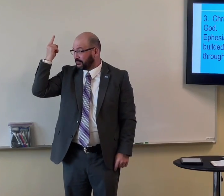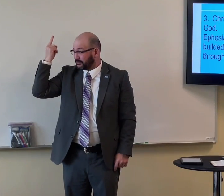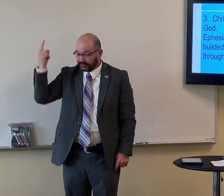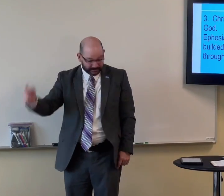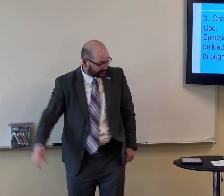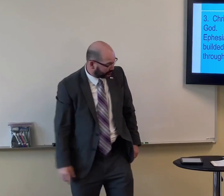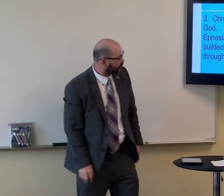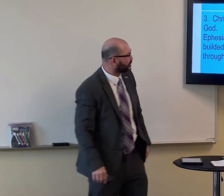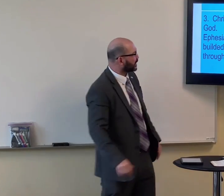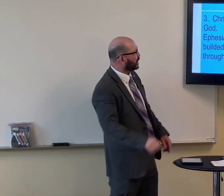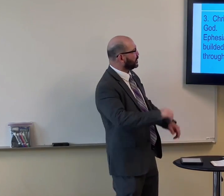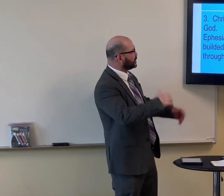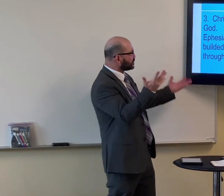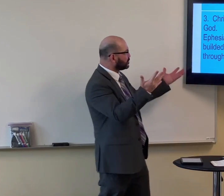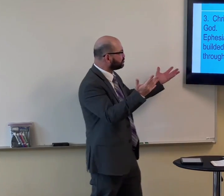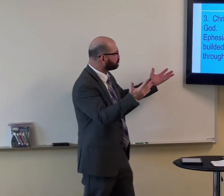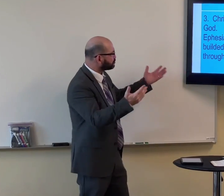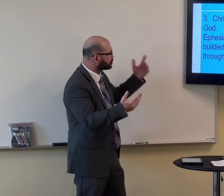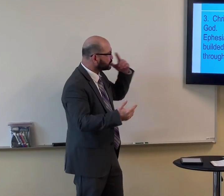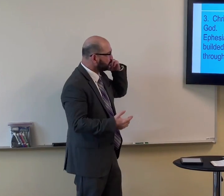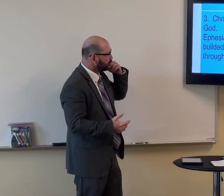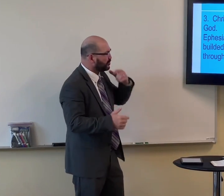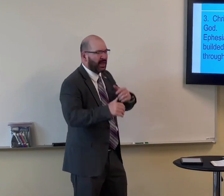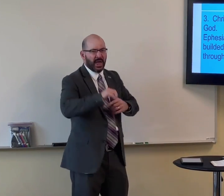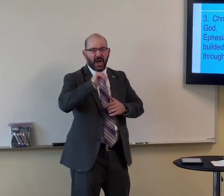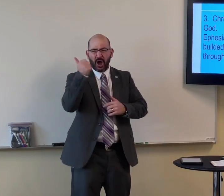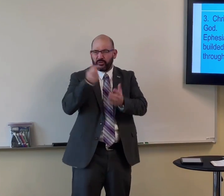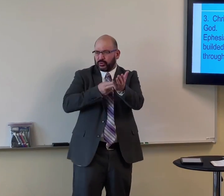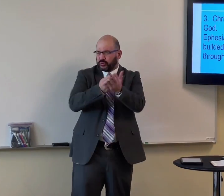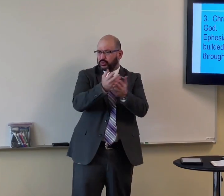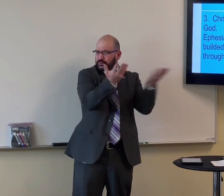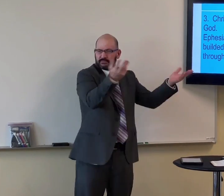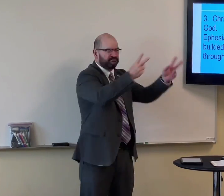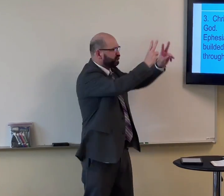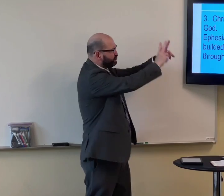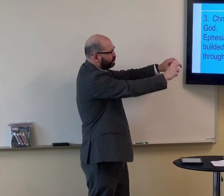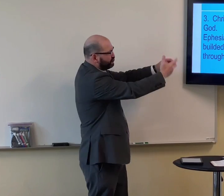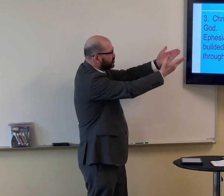God's house God's house is the only house when his people are there other truths